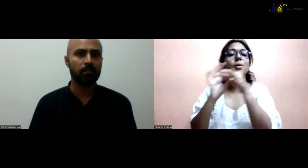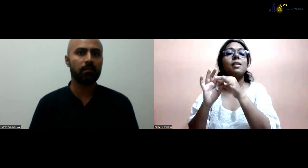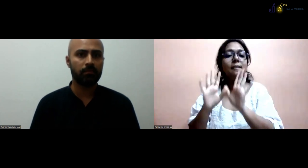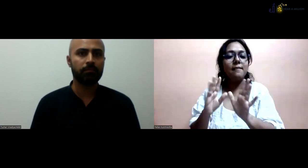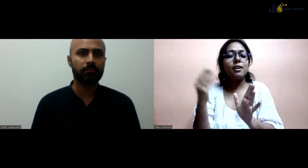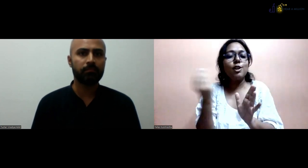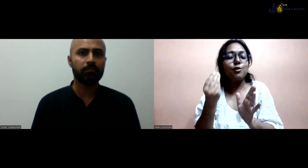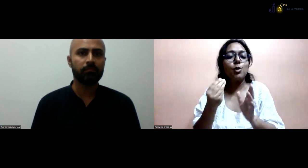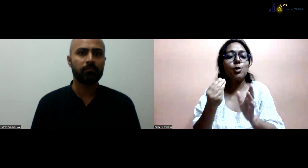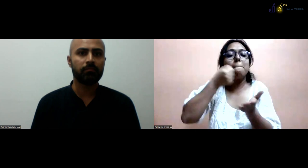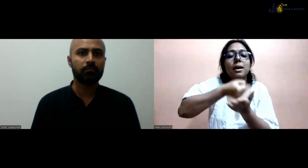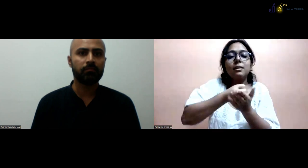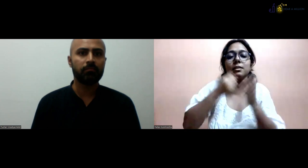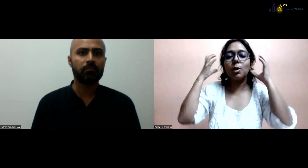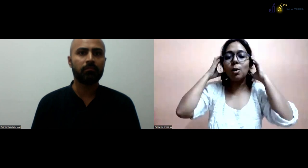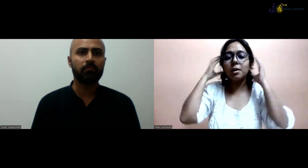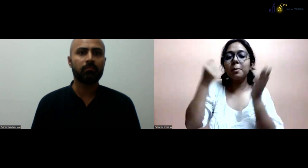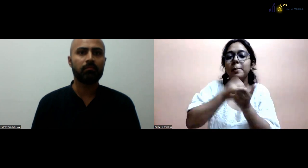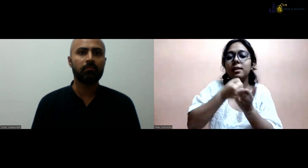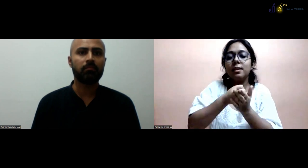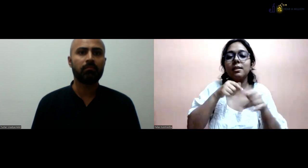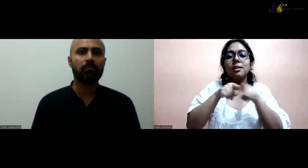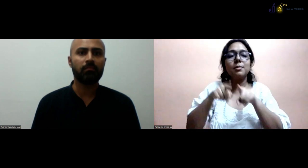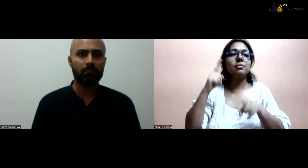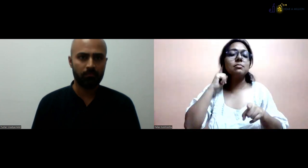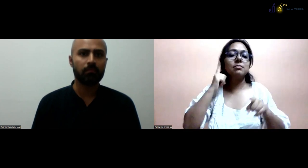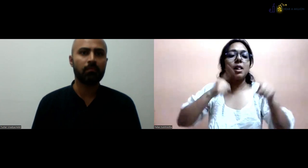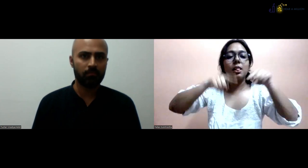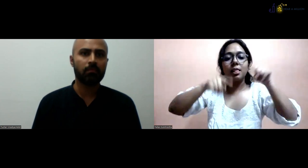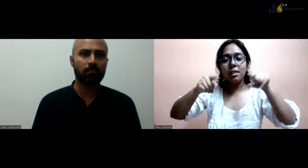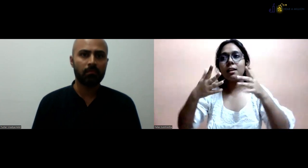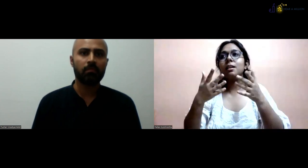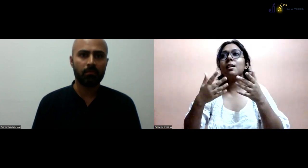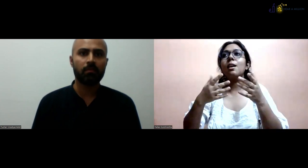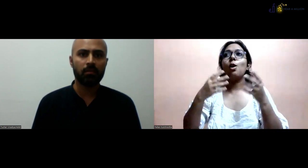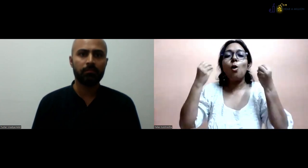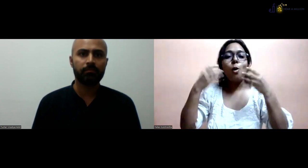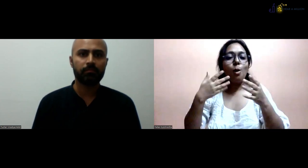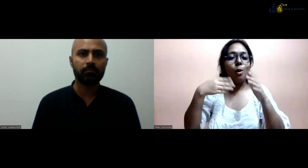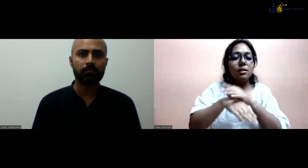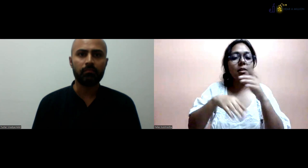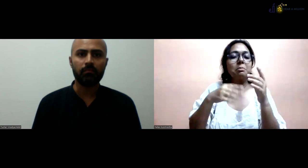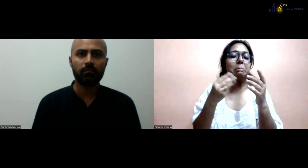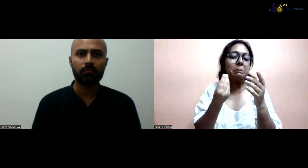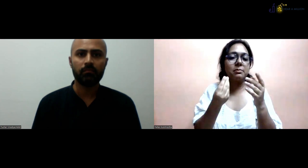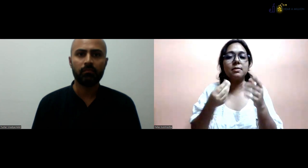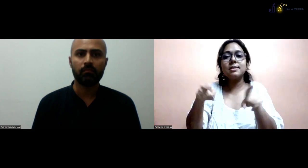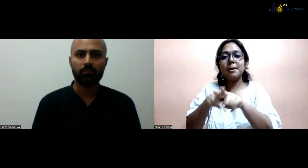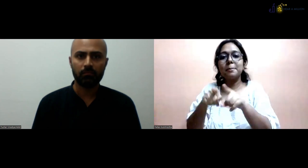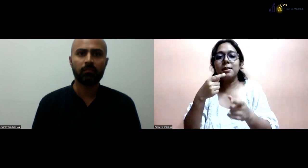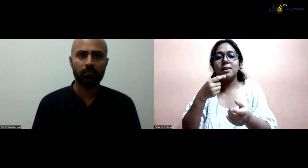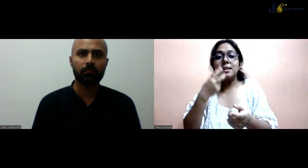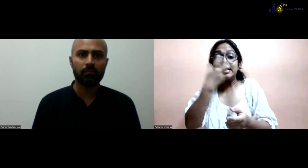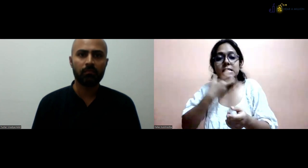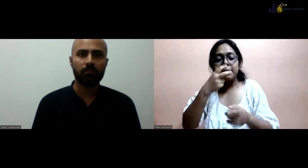So, it's about the deaf culture, but it's kind of related to the sign language. But yeah, there would be a basic of the audiology, you know, the degree